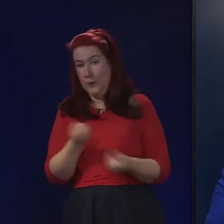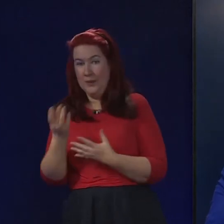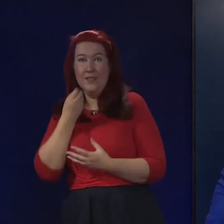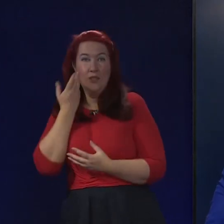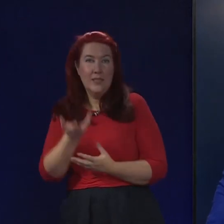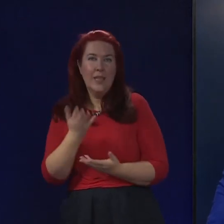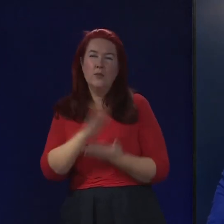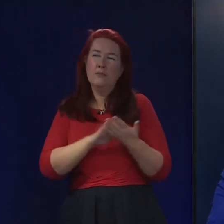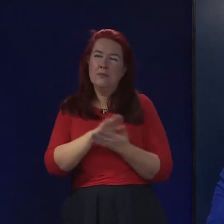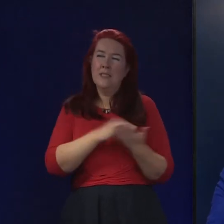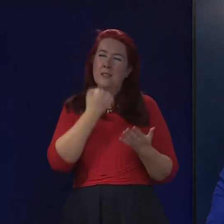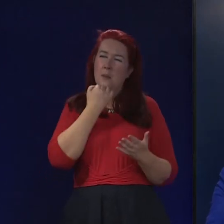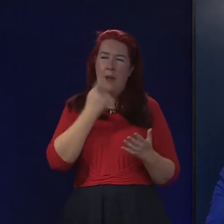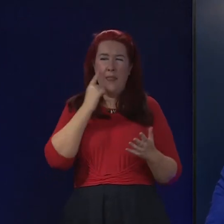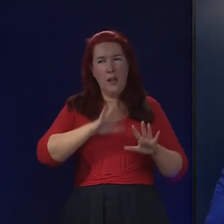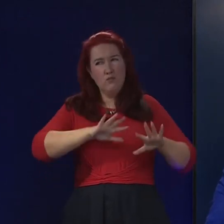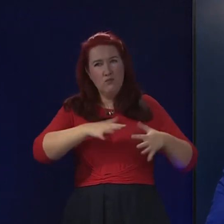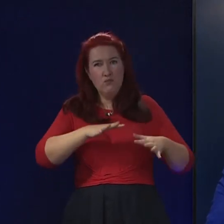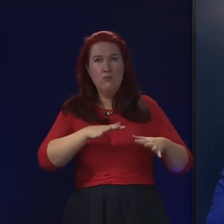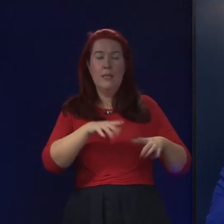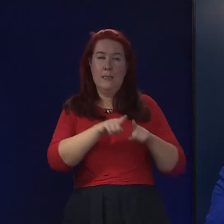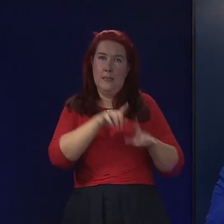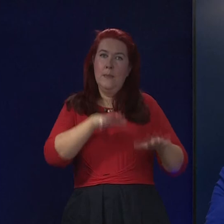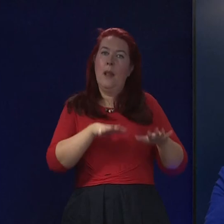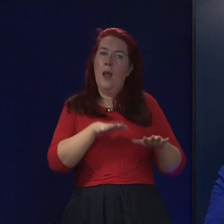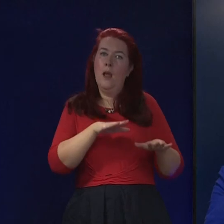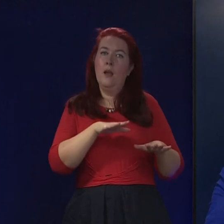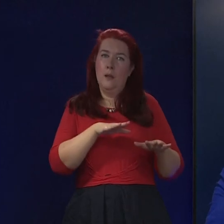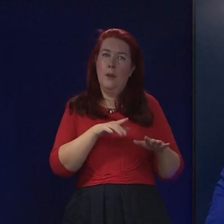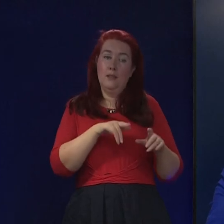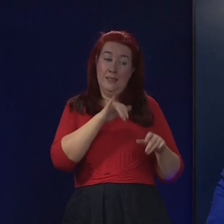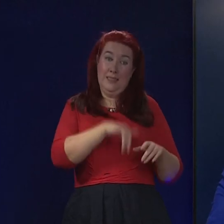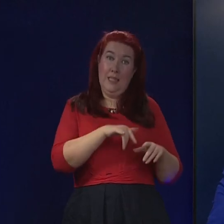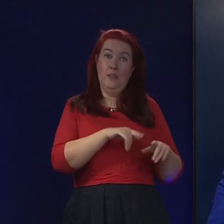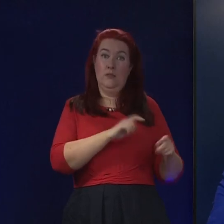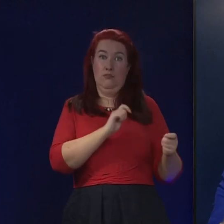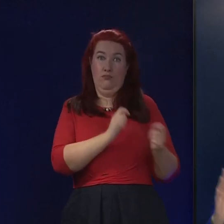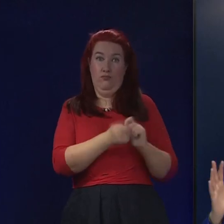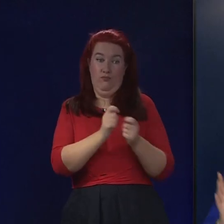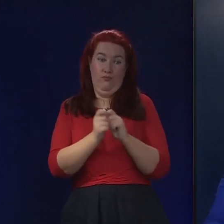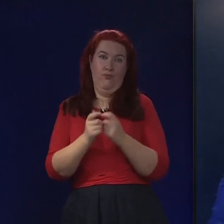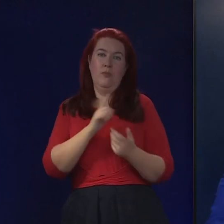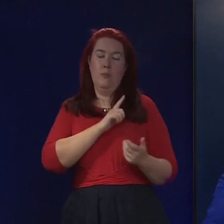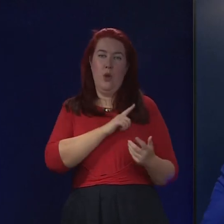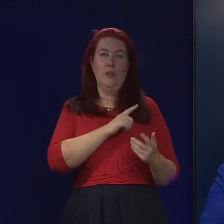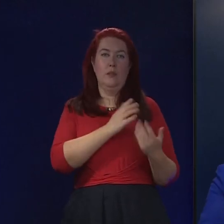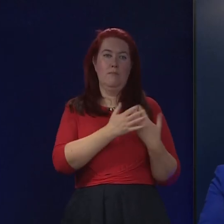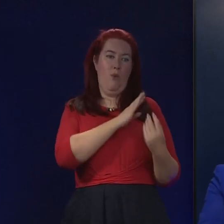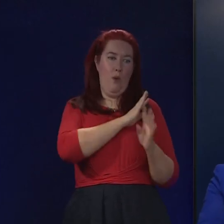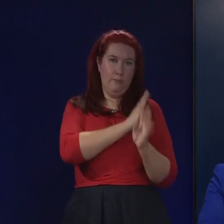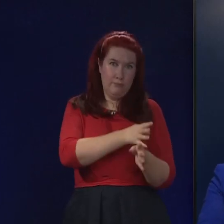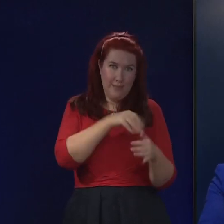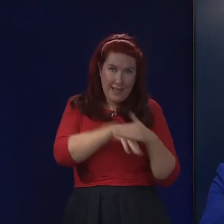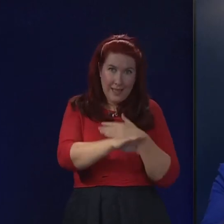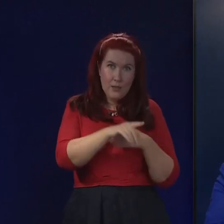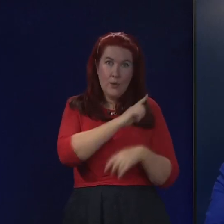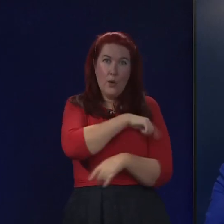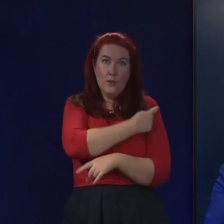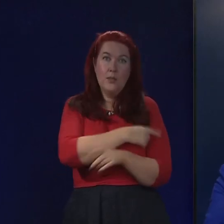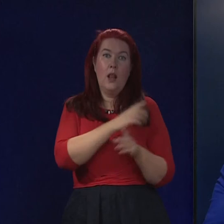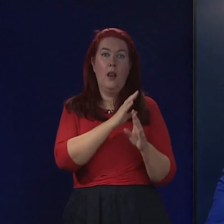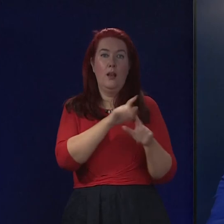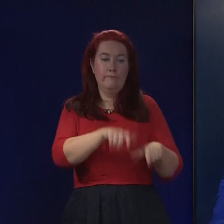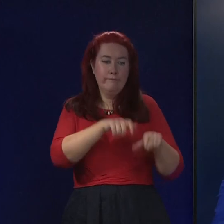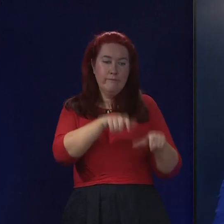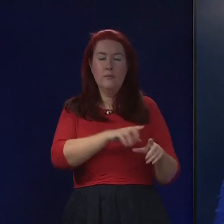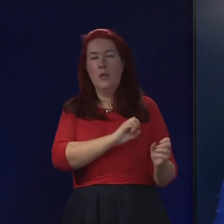is probably broadly, I think, at the moment, similar to what it was last week. But of course, we continue to try to get it